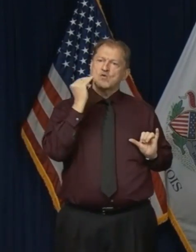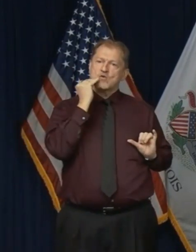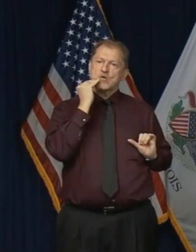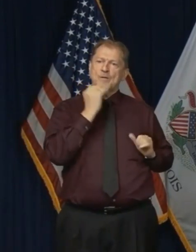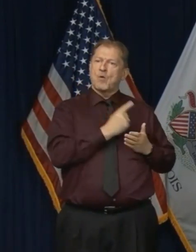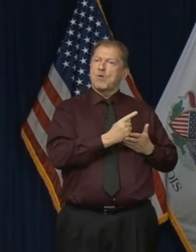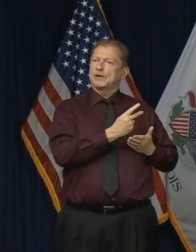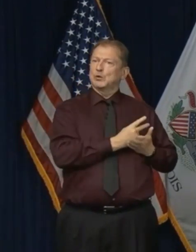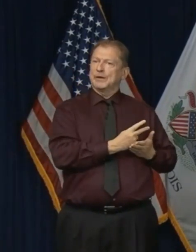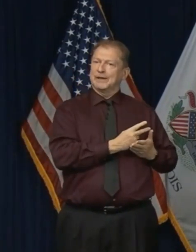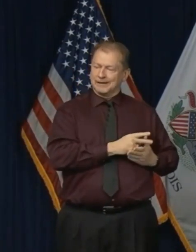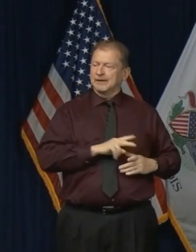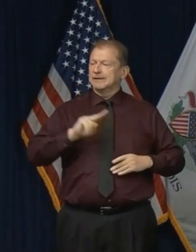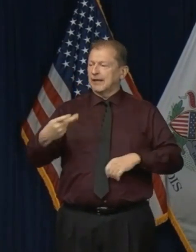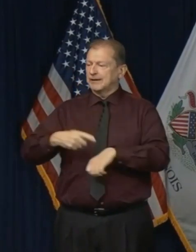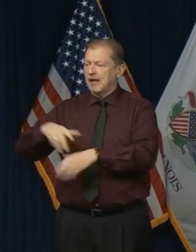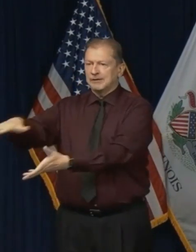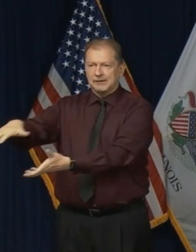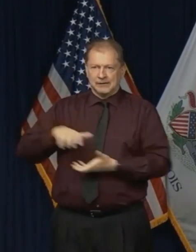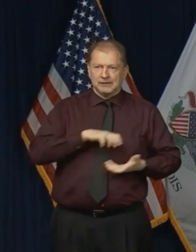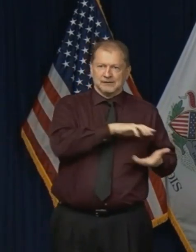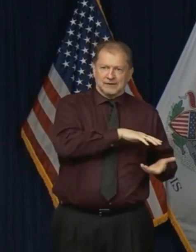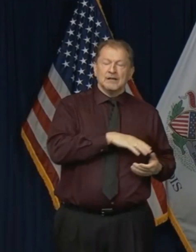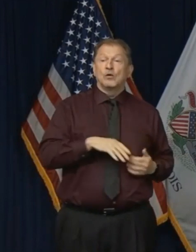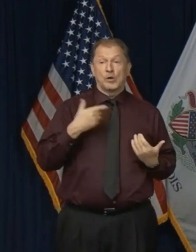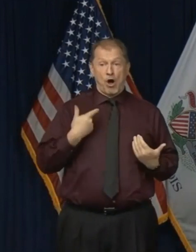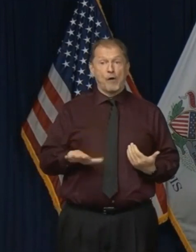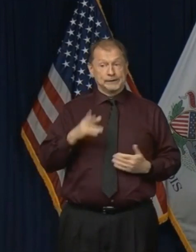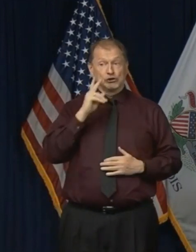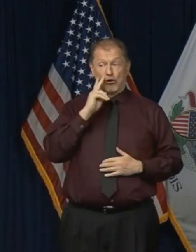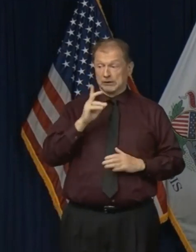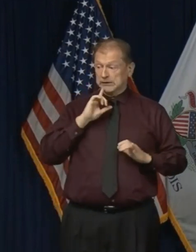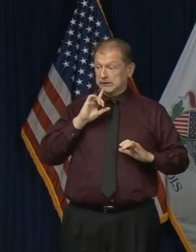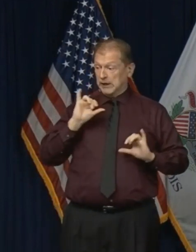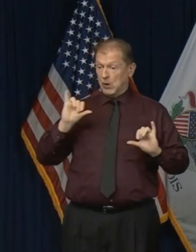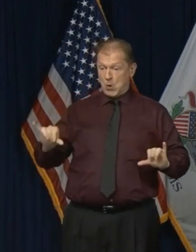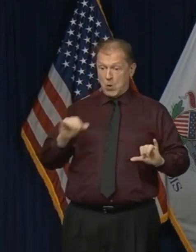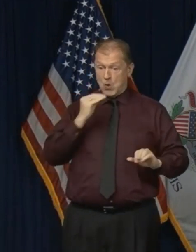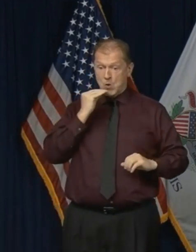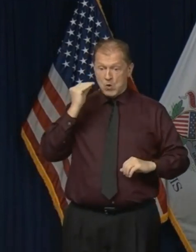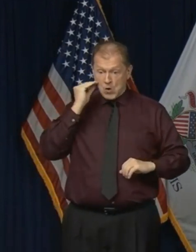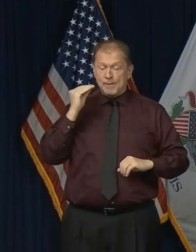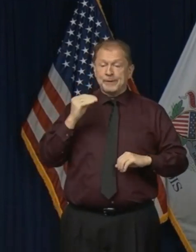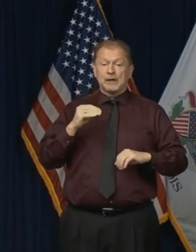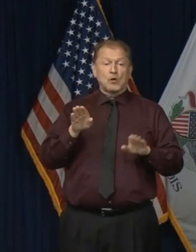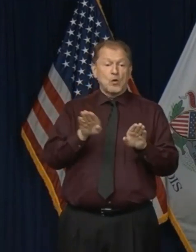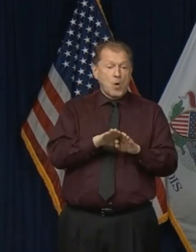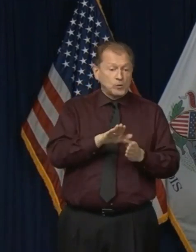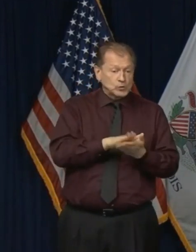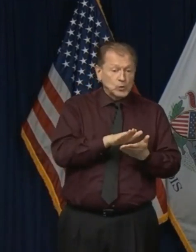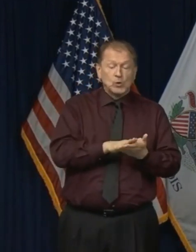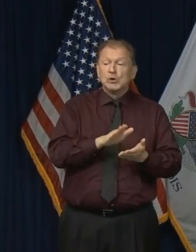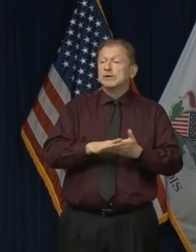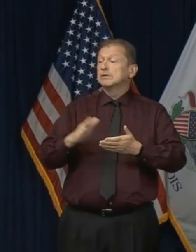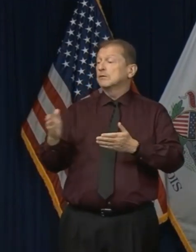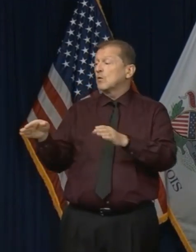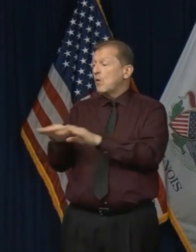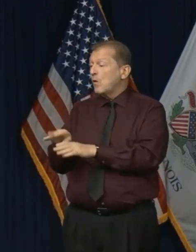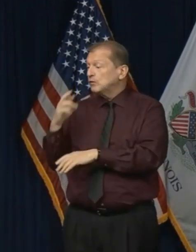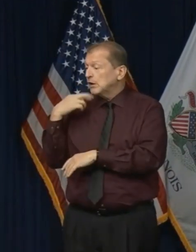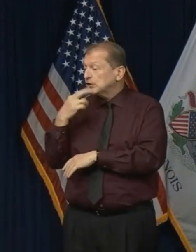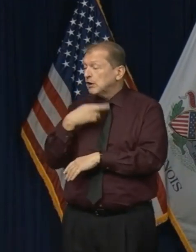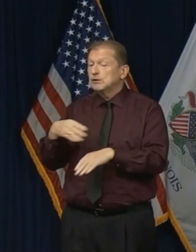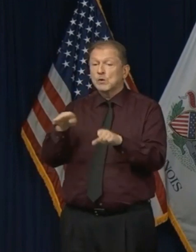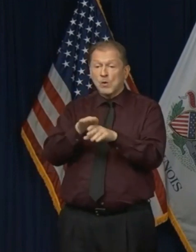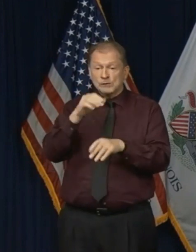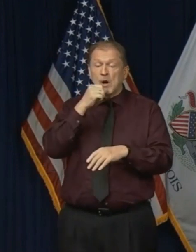are seeing some evidence that, you know, that what we've done with the stay-at-home order with keeping kids away from school, with closing down bars and restaurants and